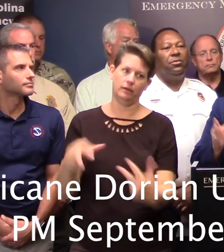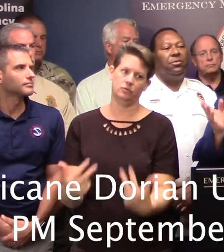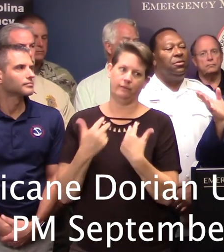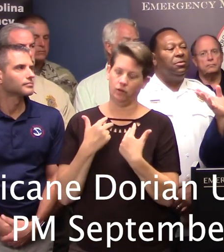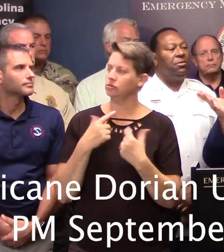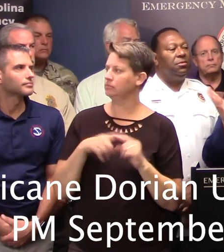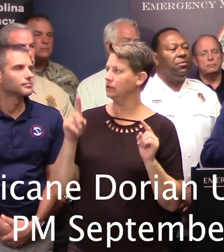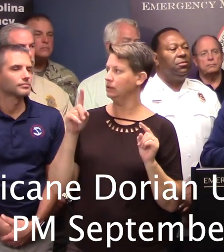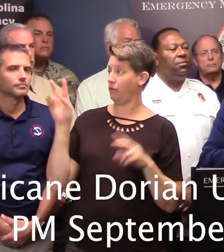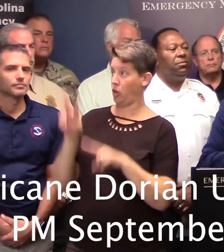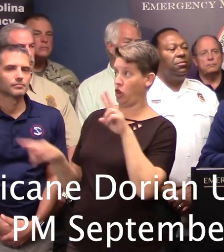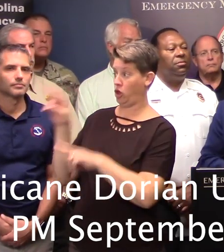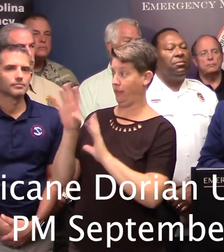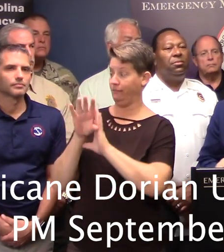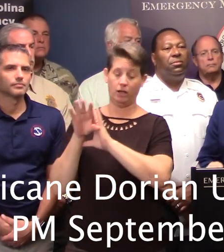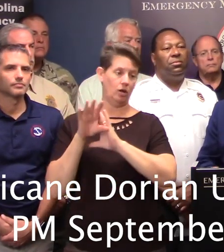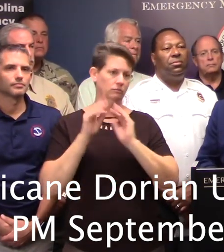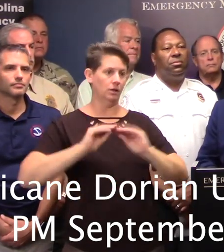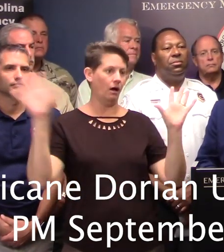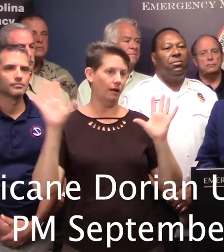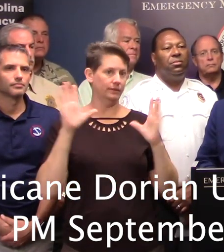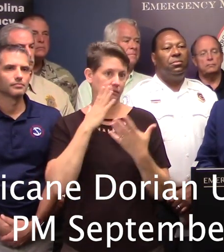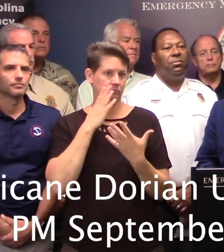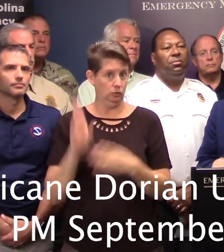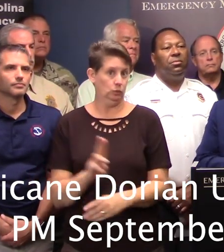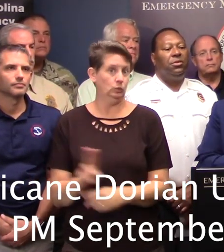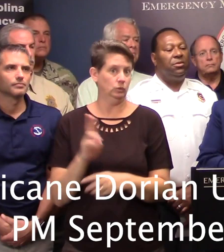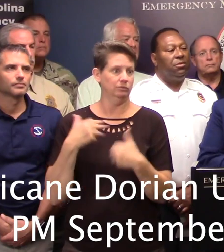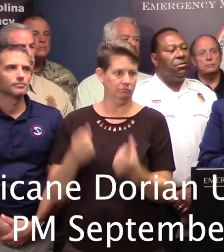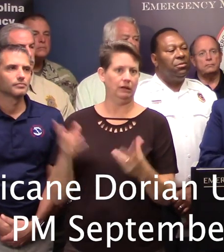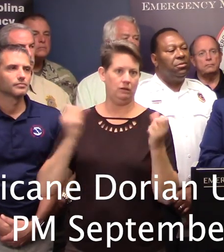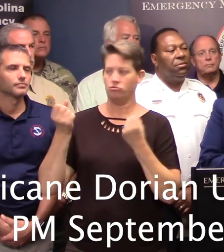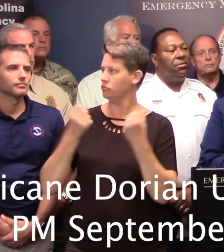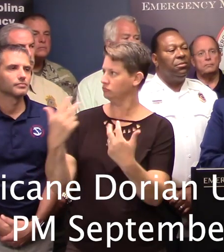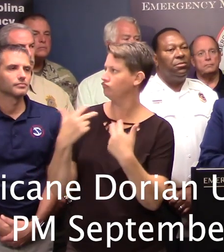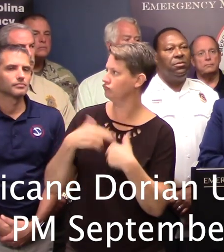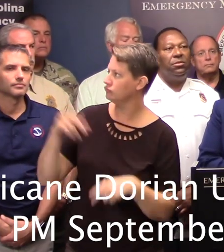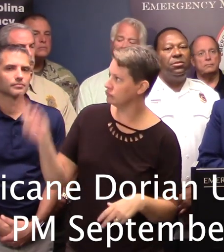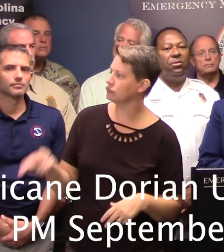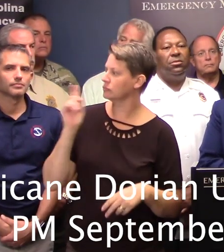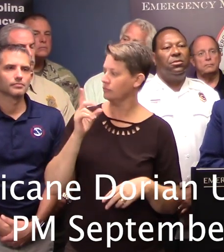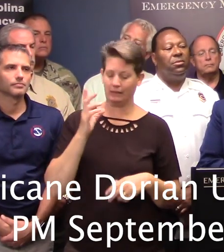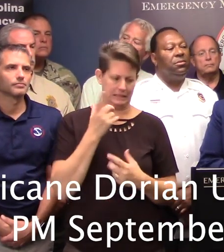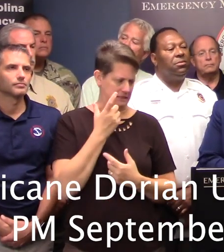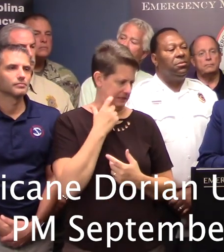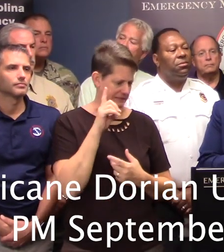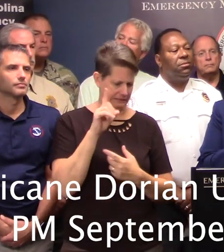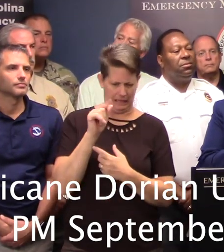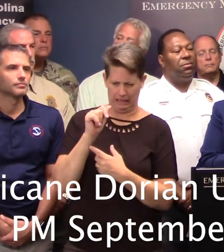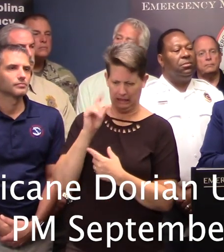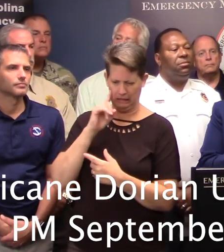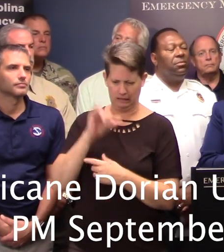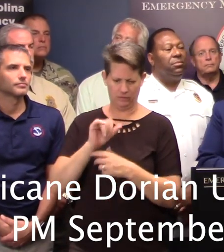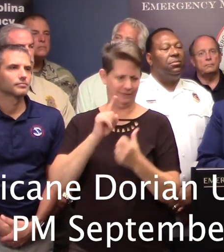but from looking at the video, it's obvious that it's very well used. Currently, the last data that I looked at, which was